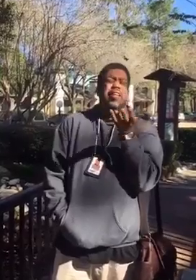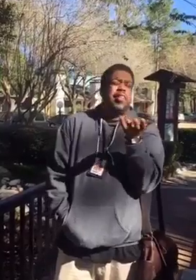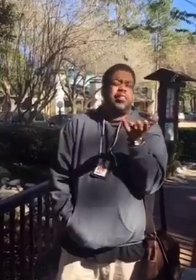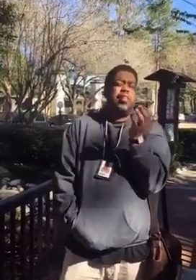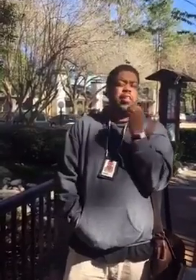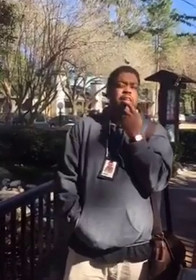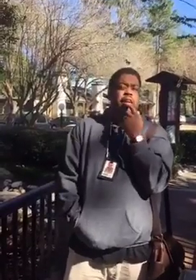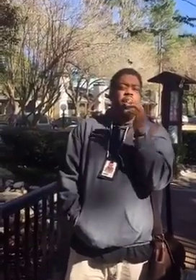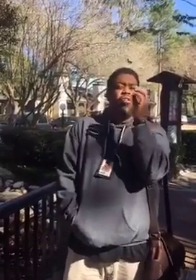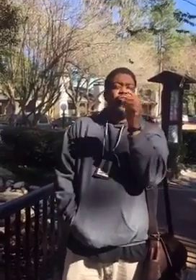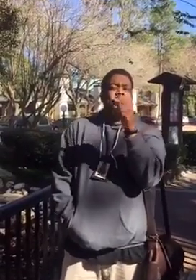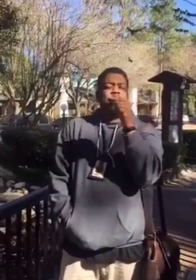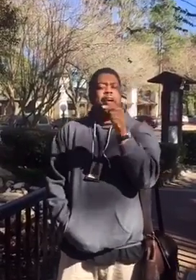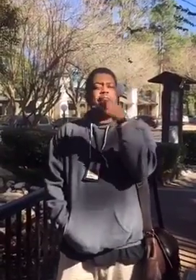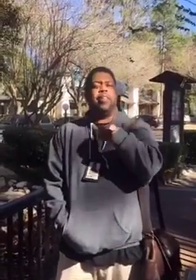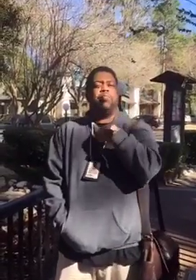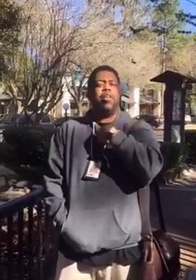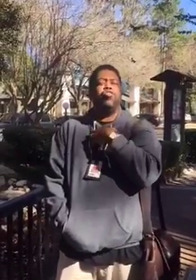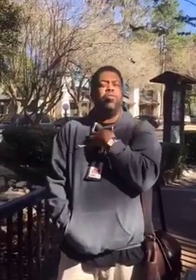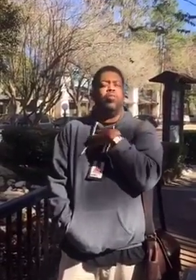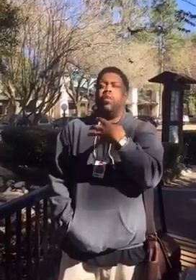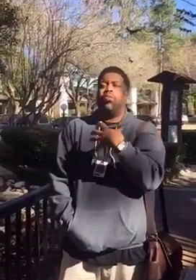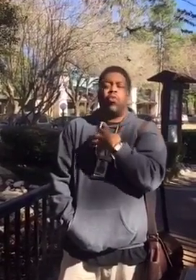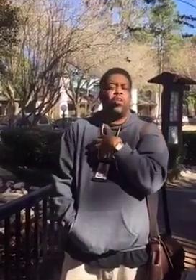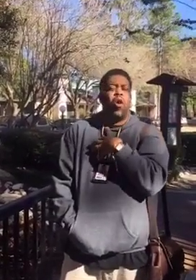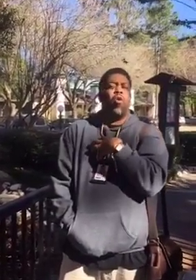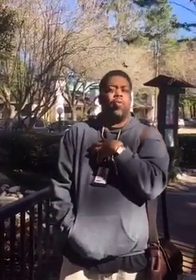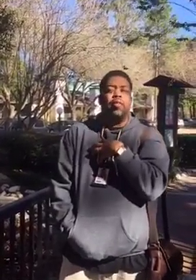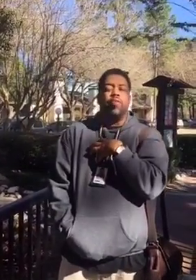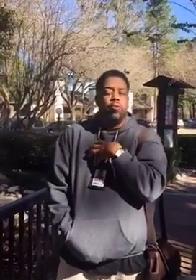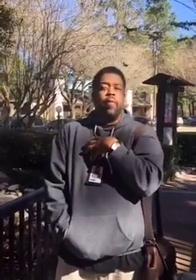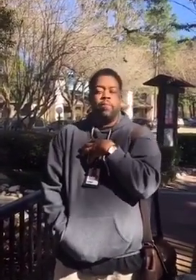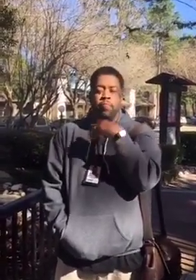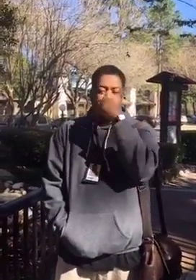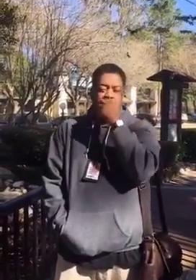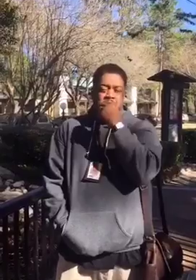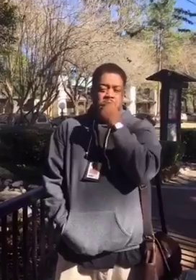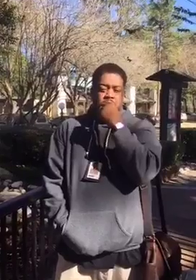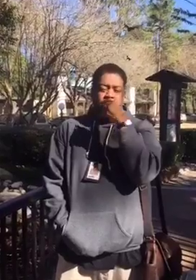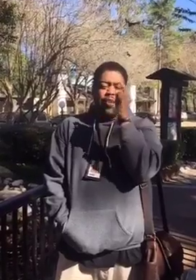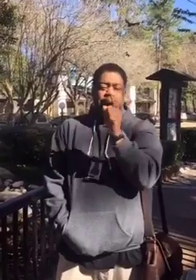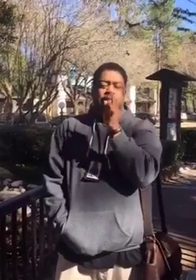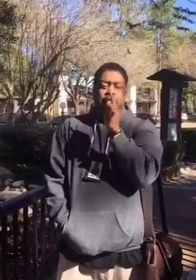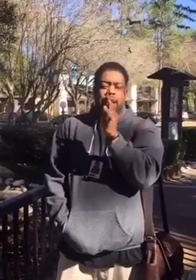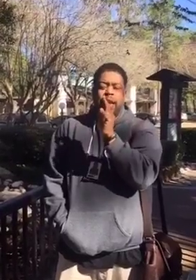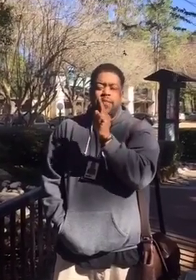easily said than done. You have to find something in you, some sort of gall in you to not to let